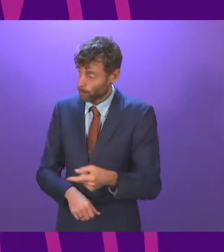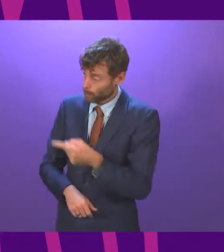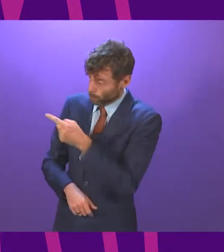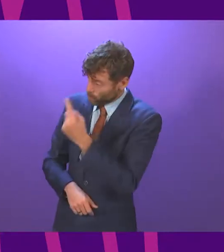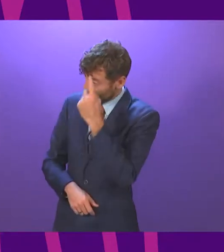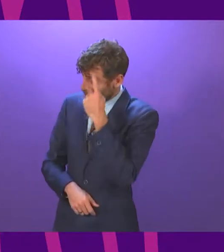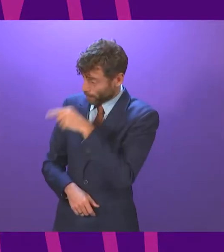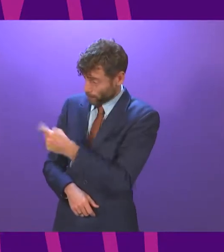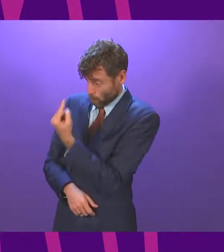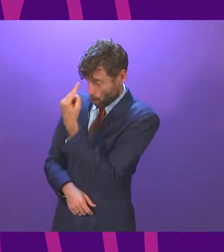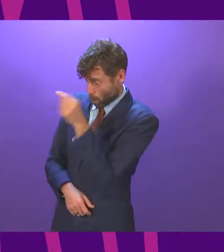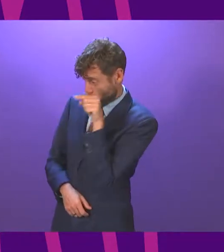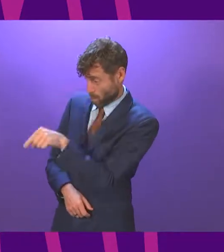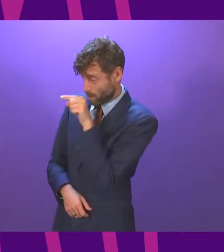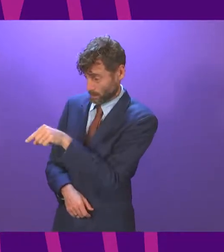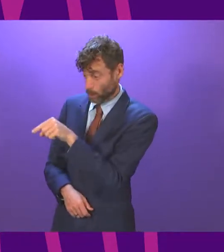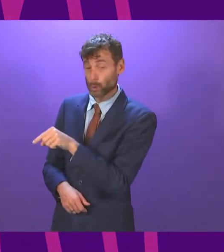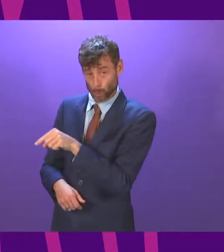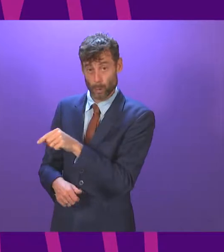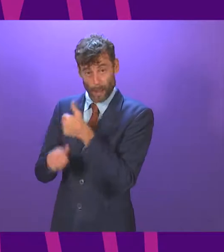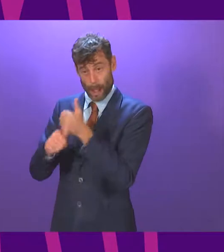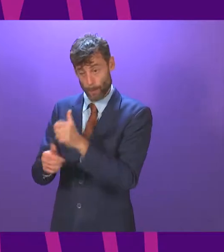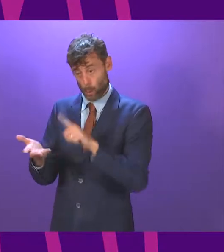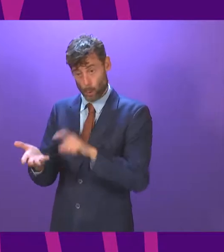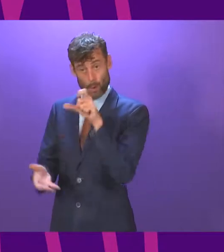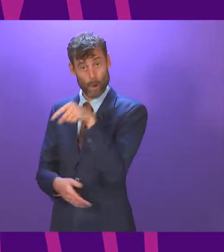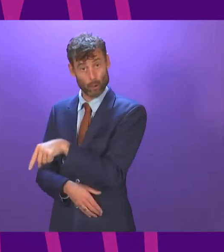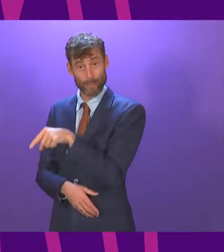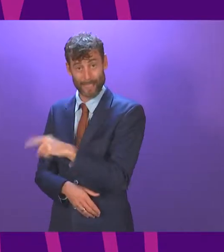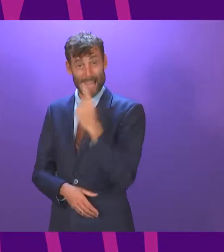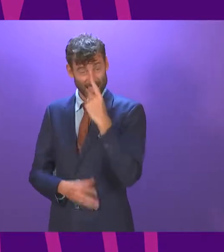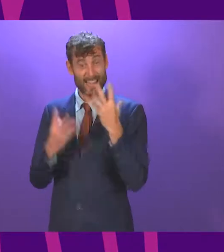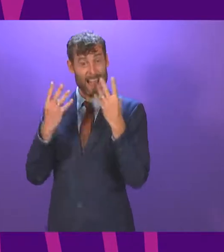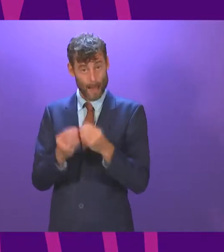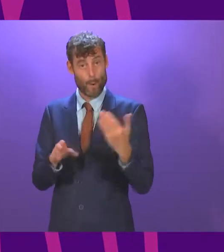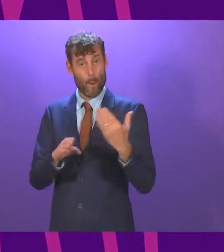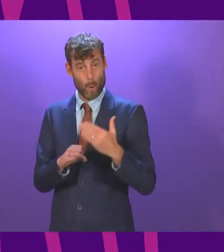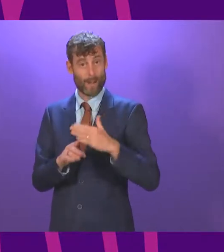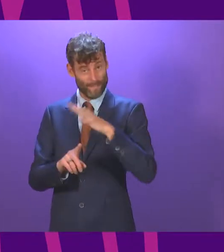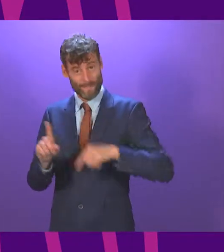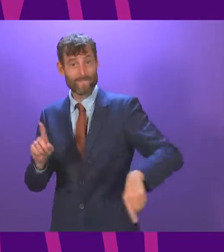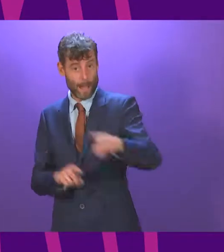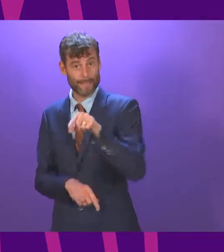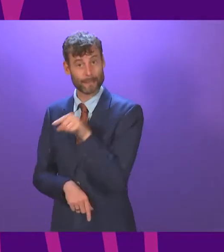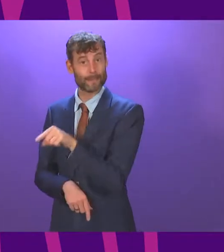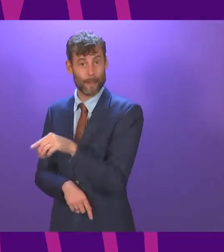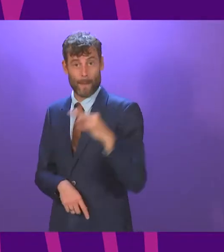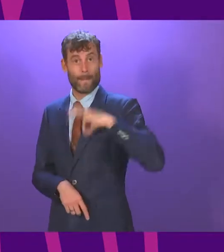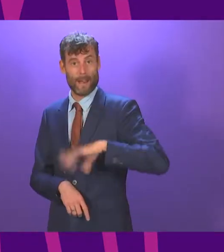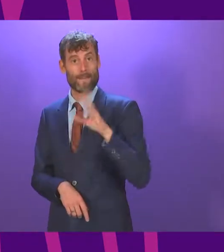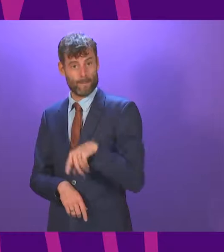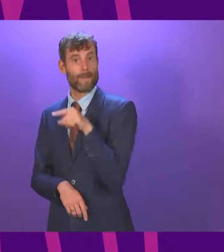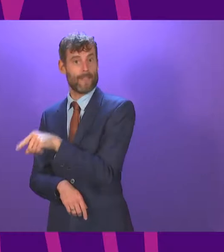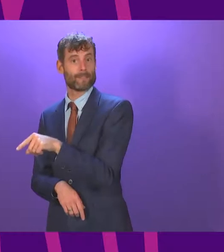compared to his multiple jobs, he may actually have realised the fact that working families make up the majority